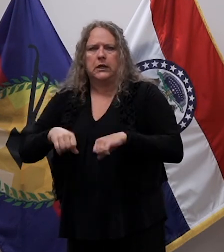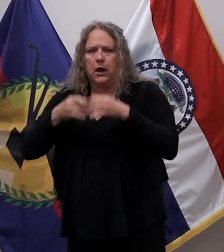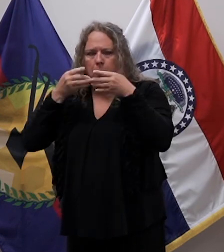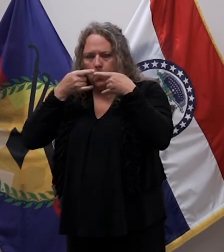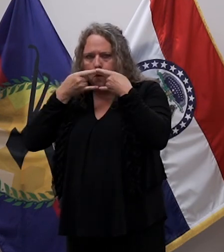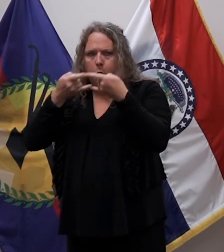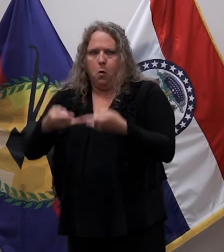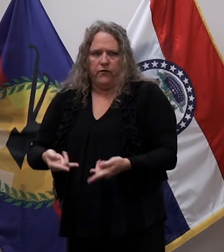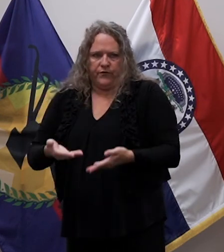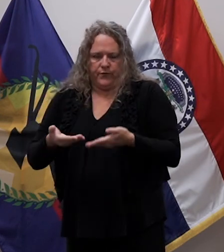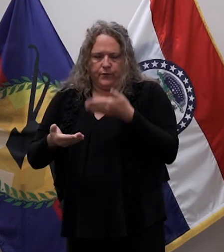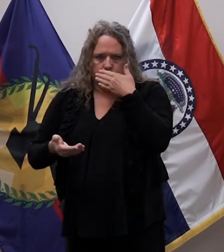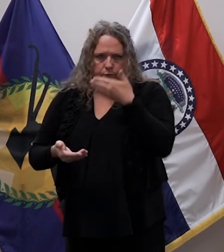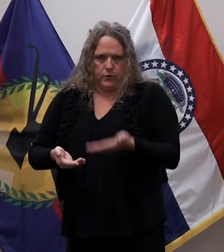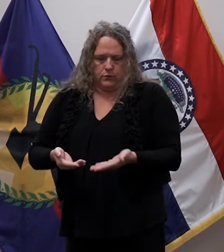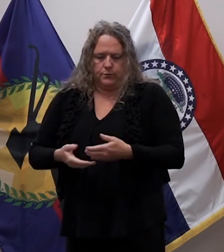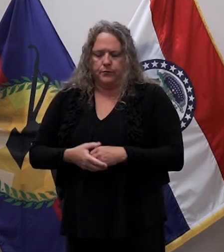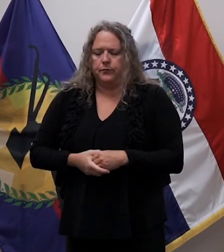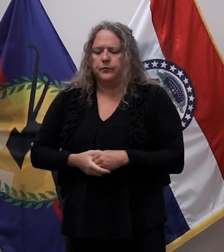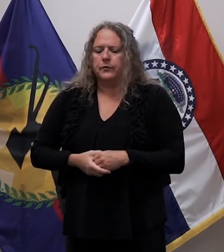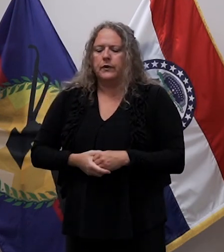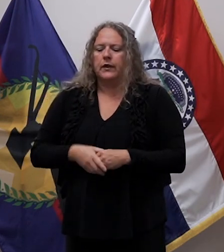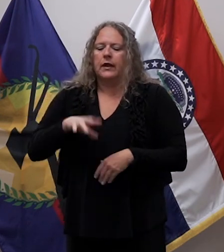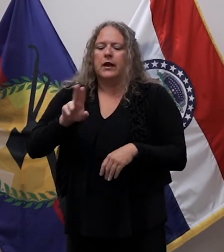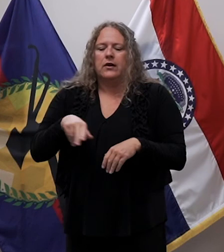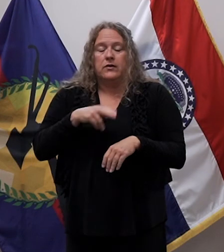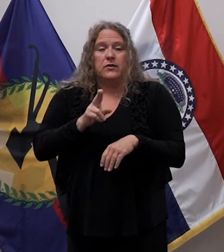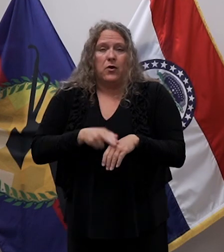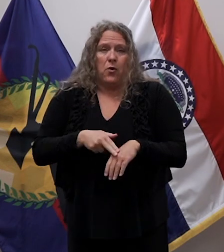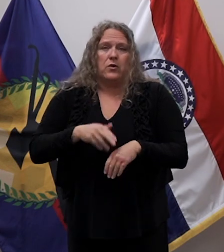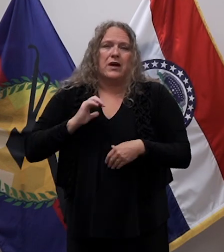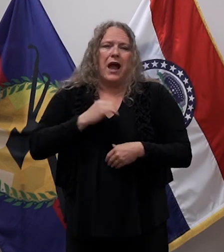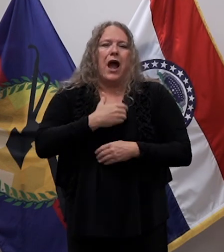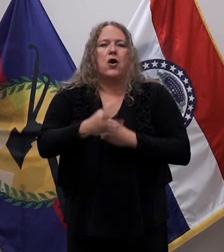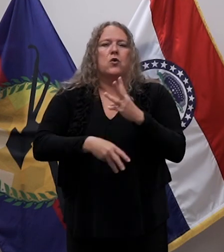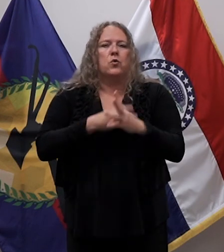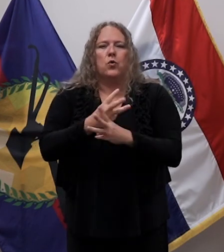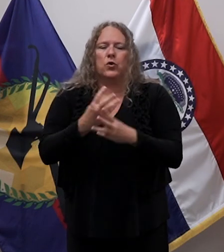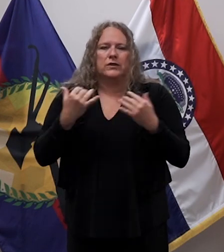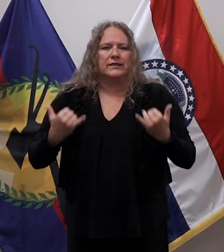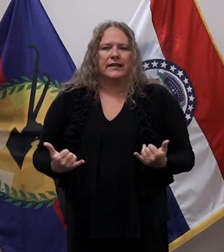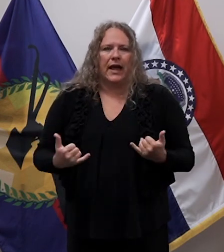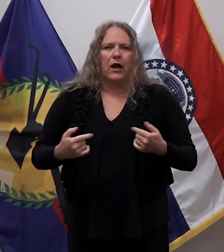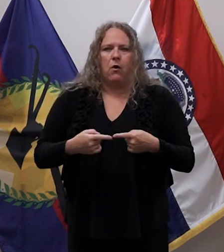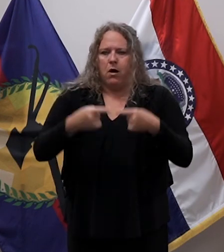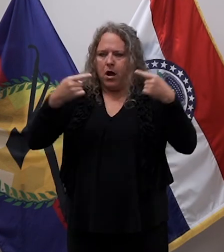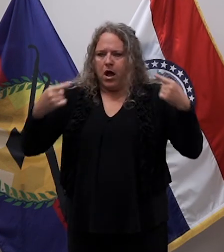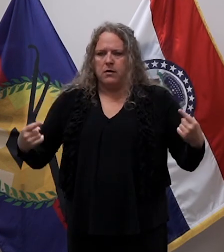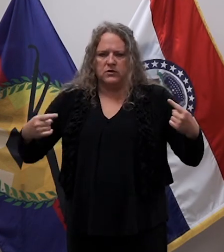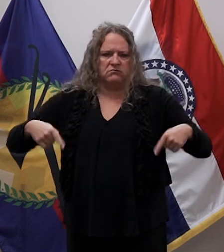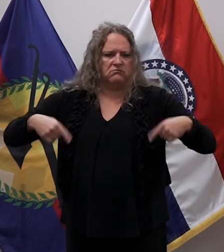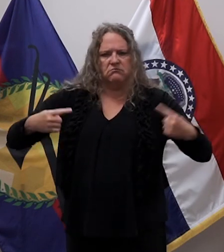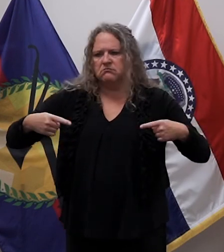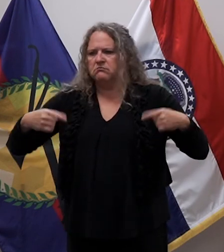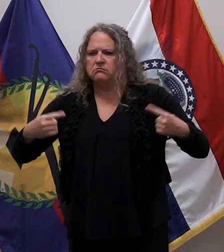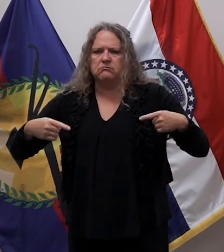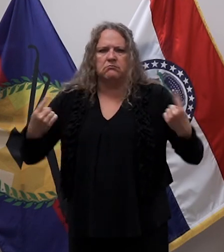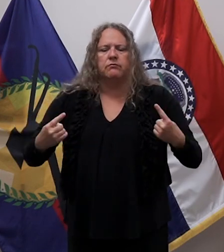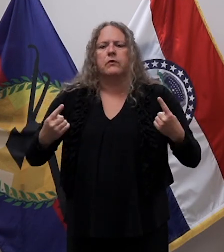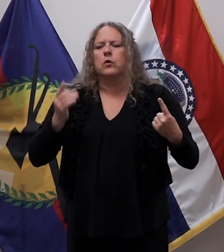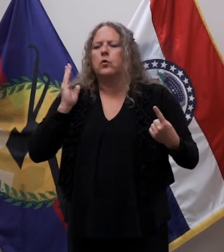Of course, we live in a hyper-partisan world and it's very common for folks to pick up pieces of our mask mandates